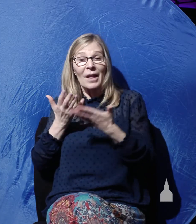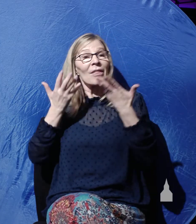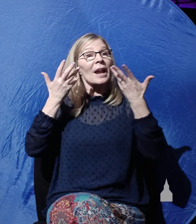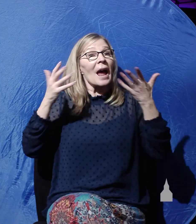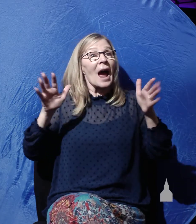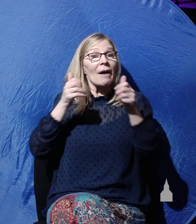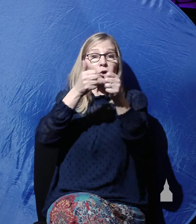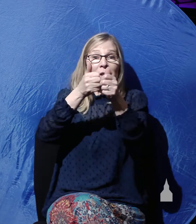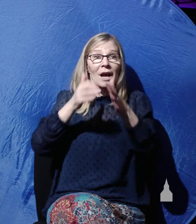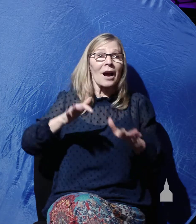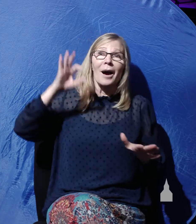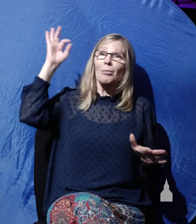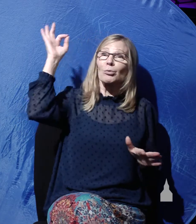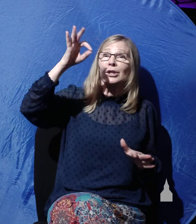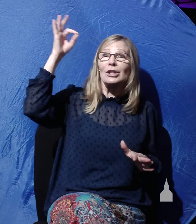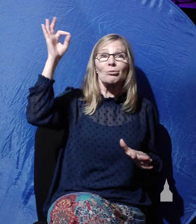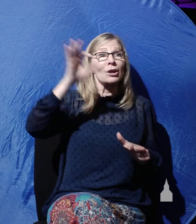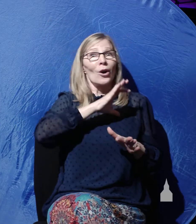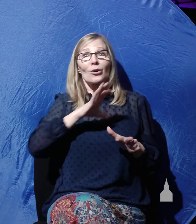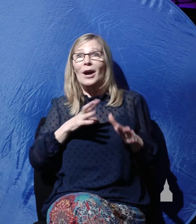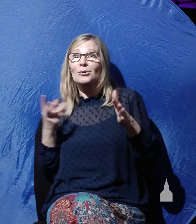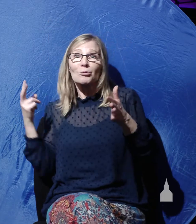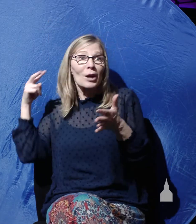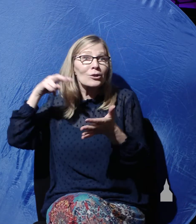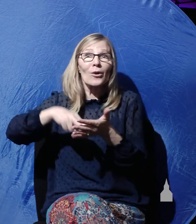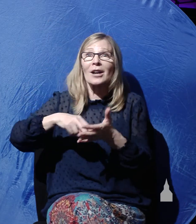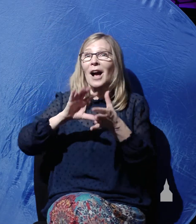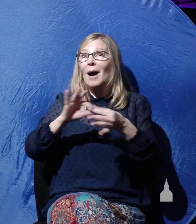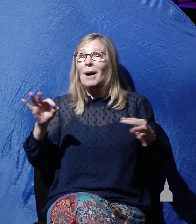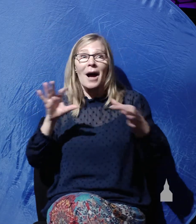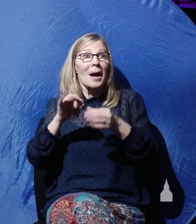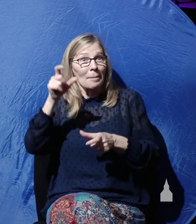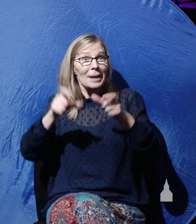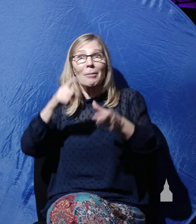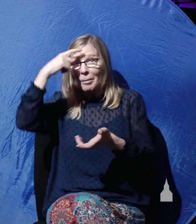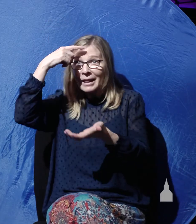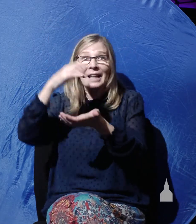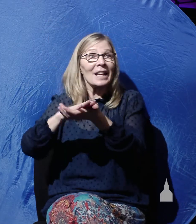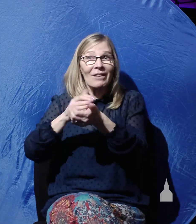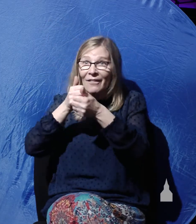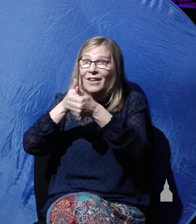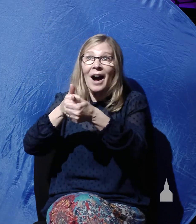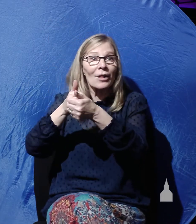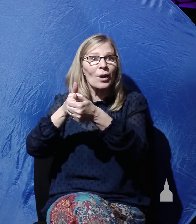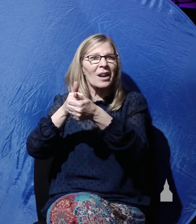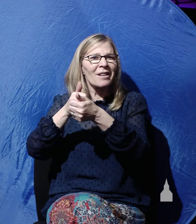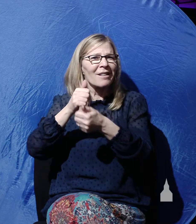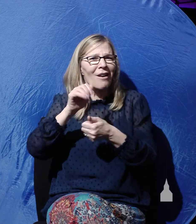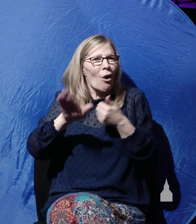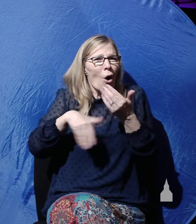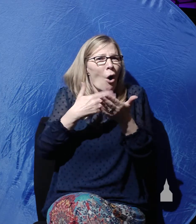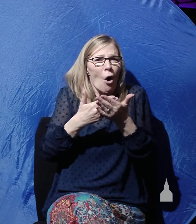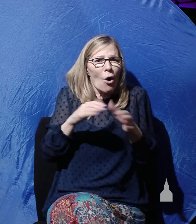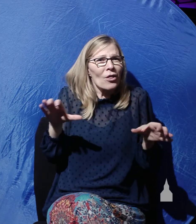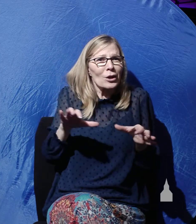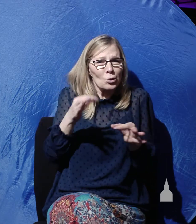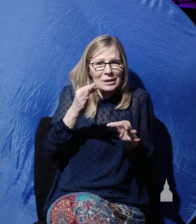about Christ's resurrection from the dead and people started believing it, all they would have had to do was come forward